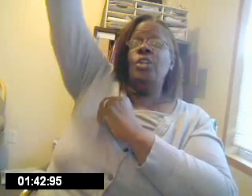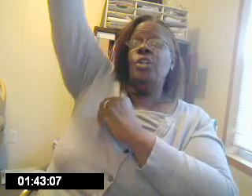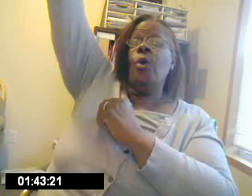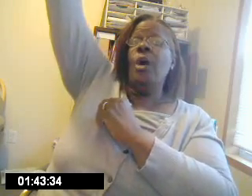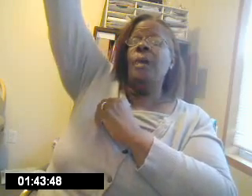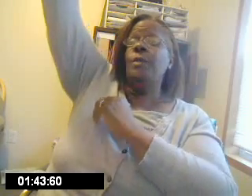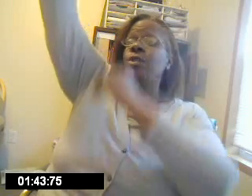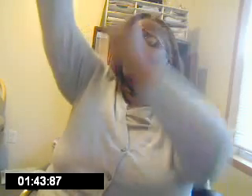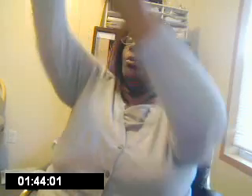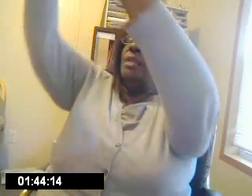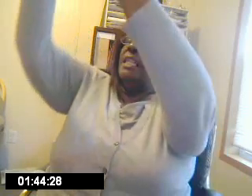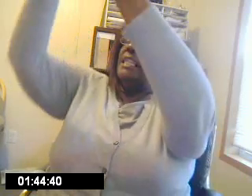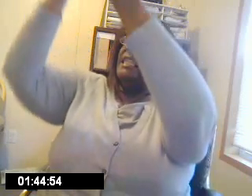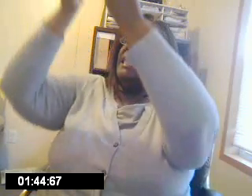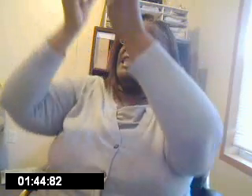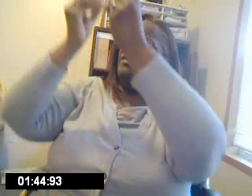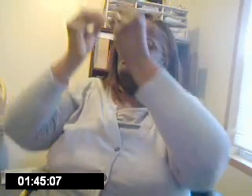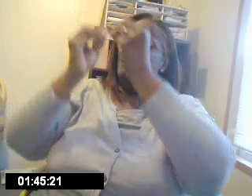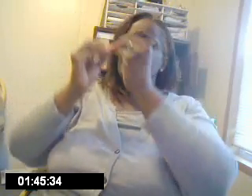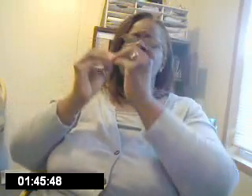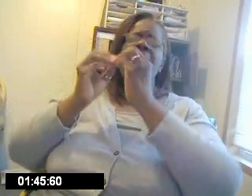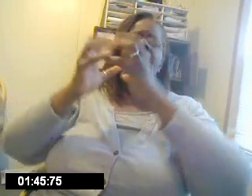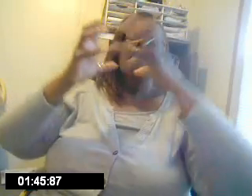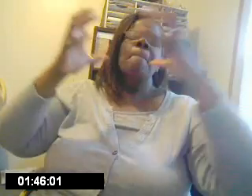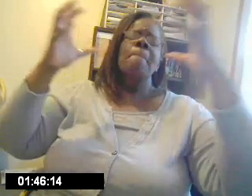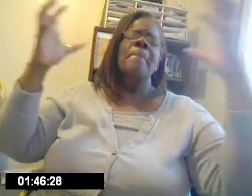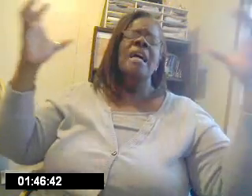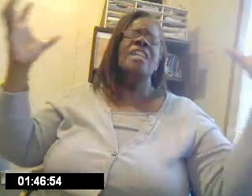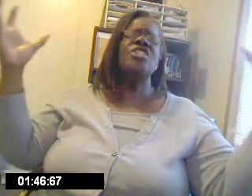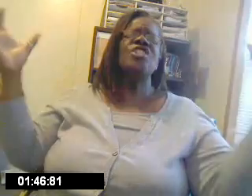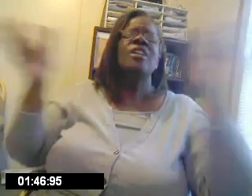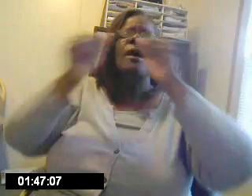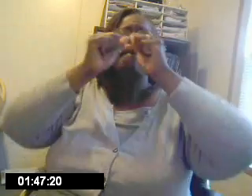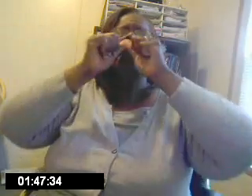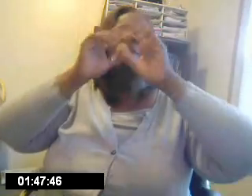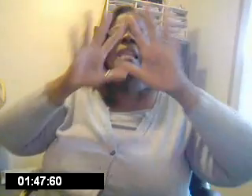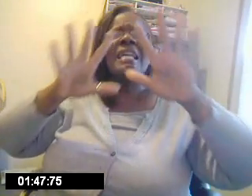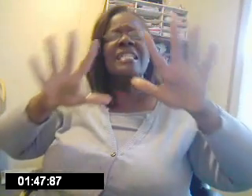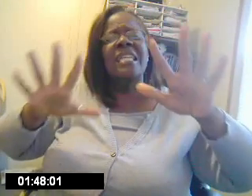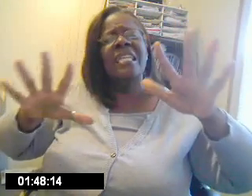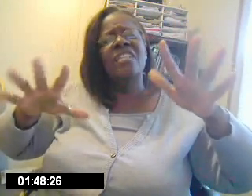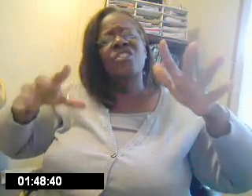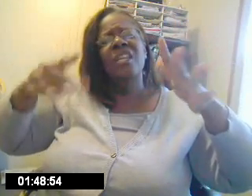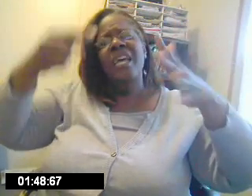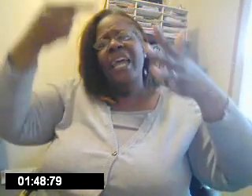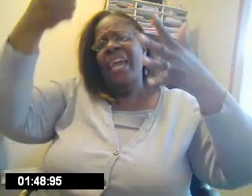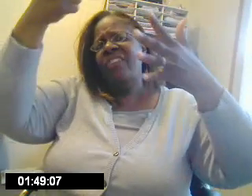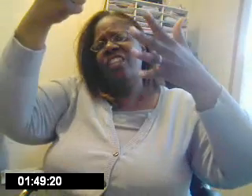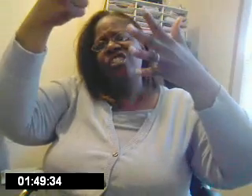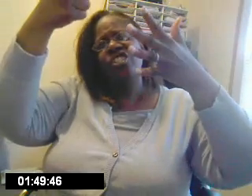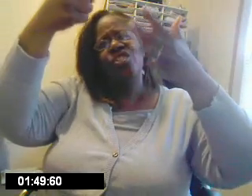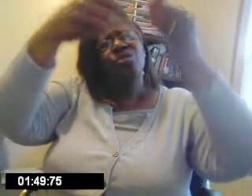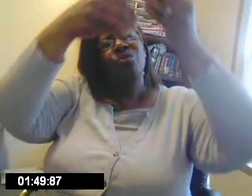Go up, you, give me, much blessings. And then just do